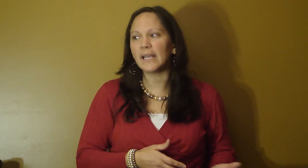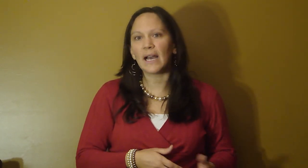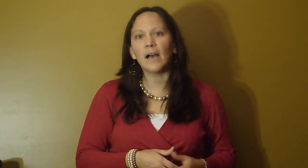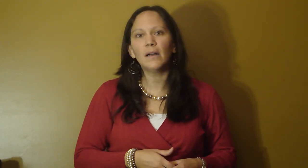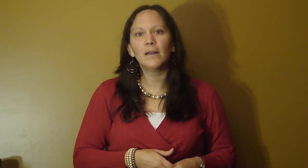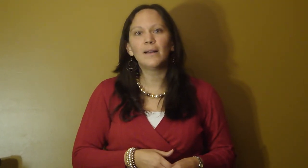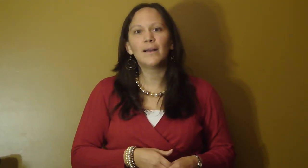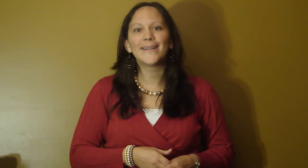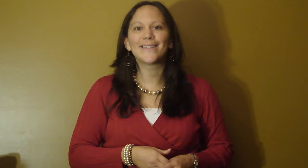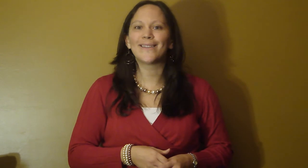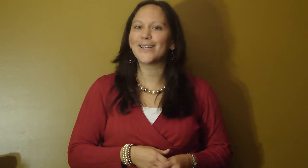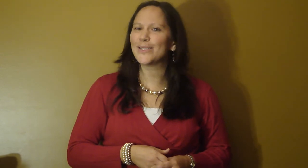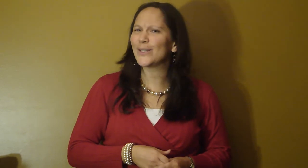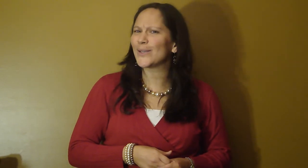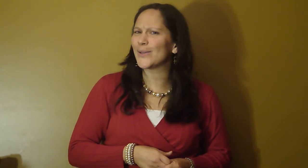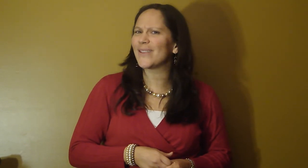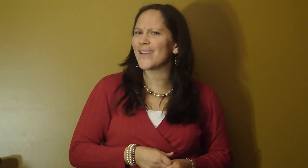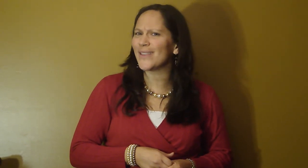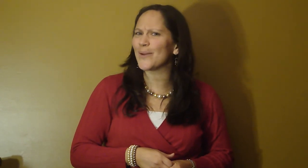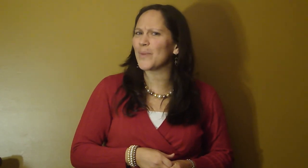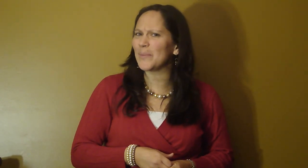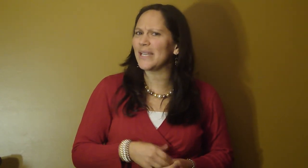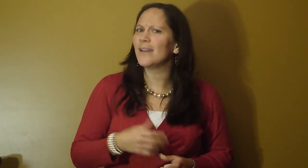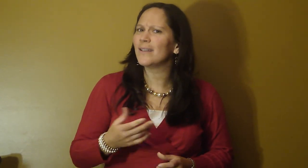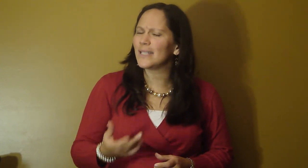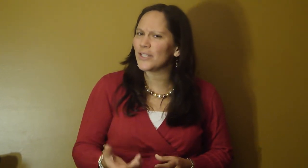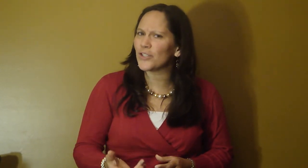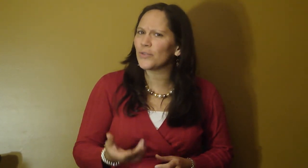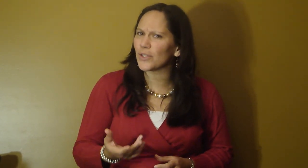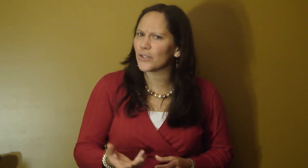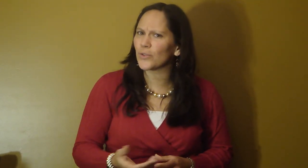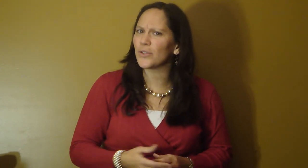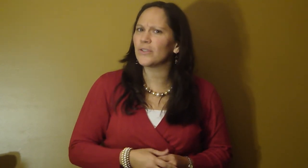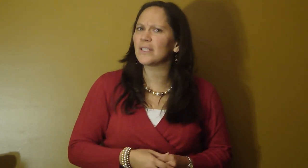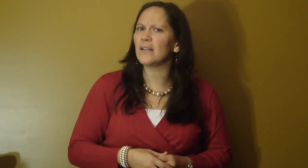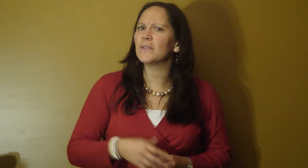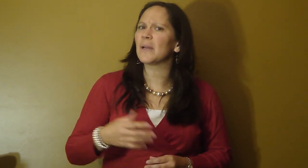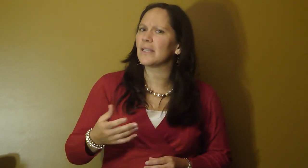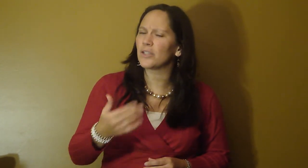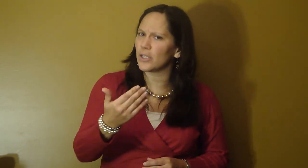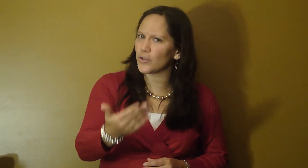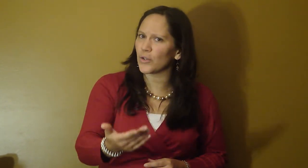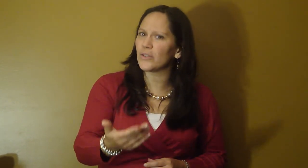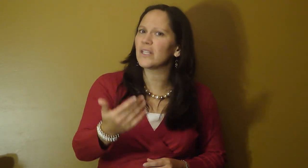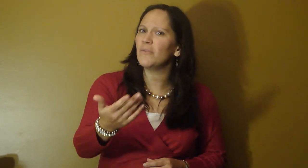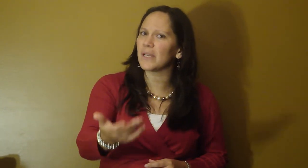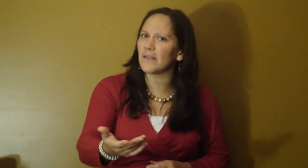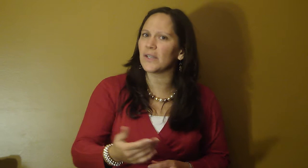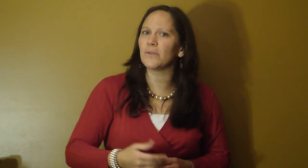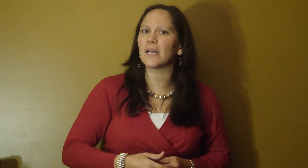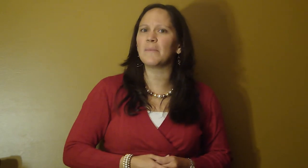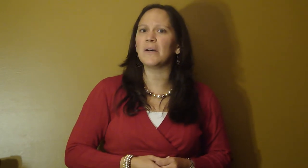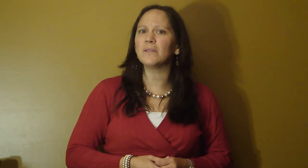Yeah. I said, then isn't it a good thing that mommy teaches you to control yourself by giving you timeouts?